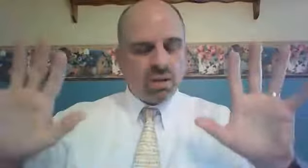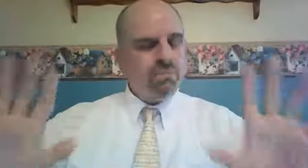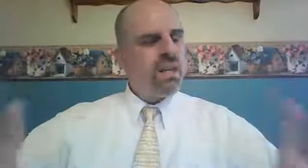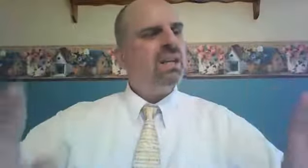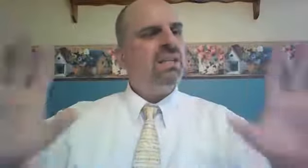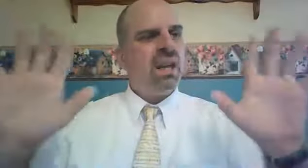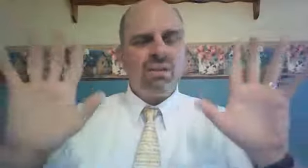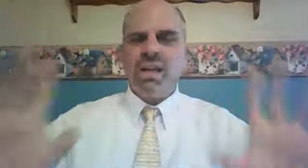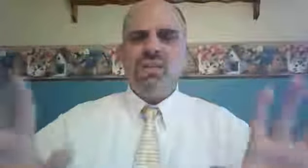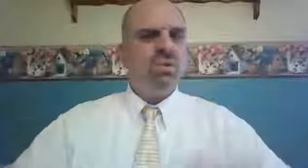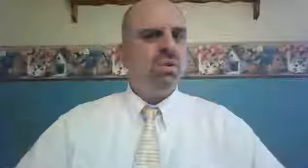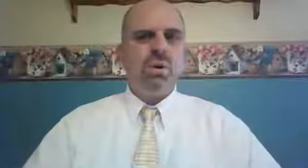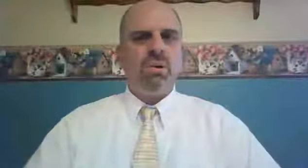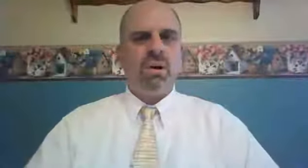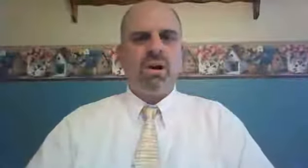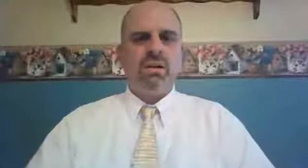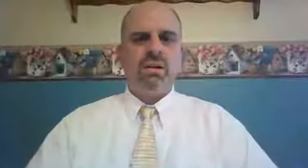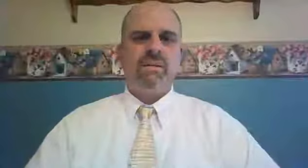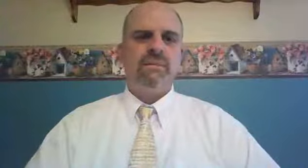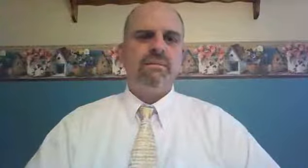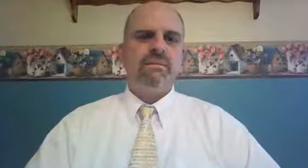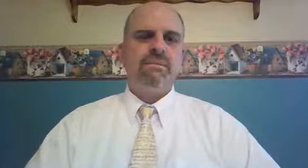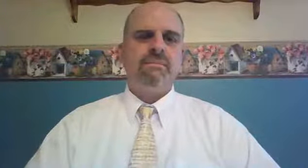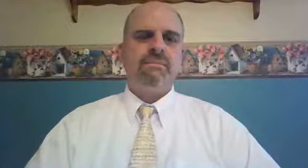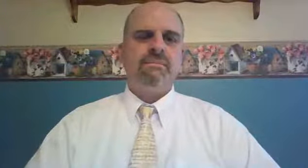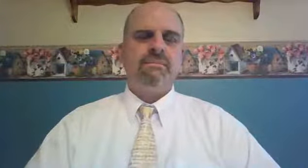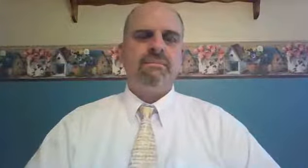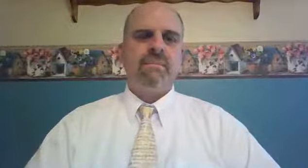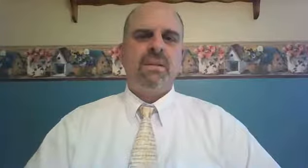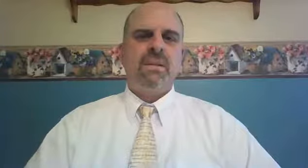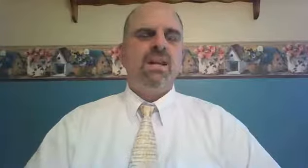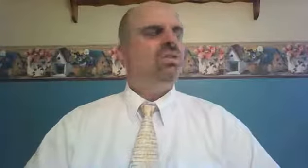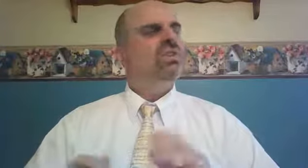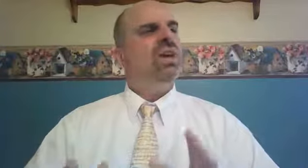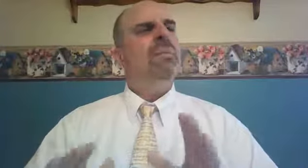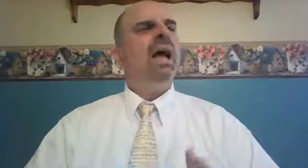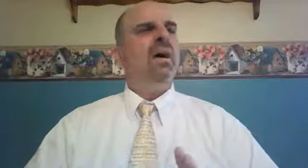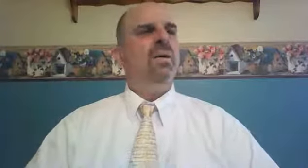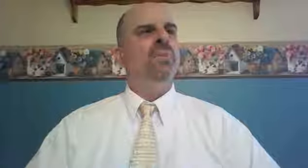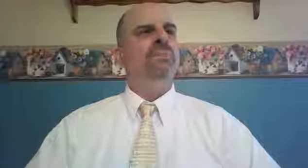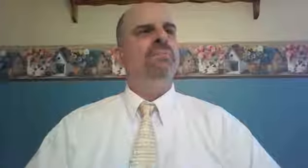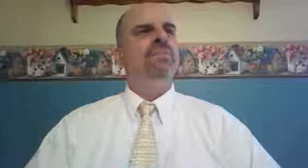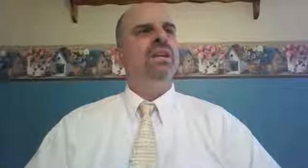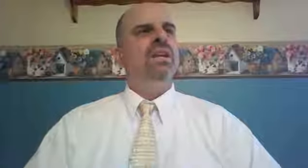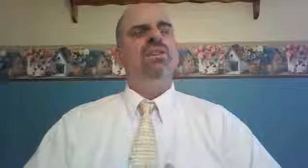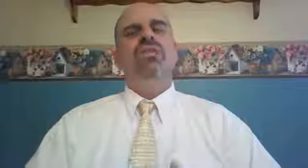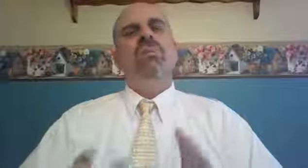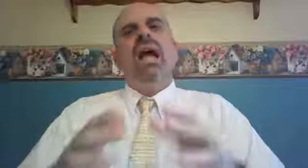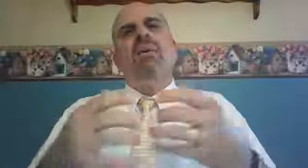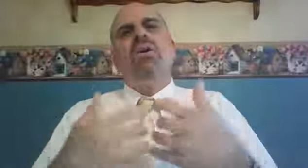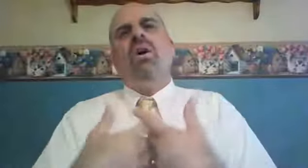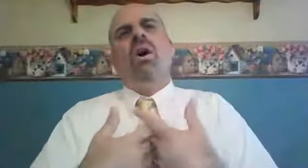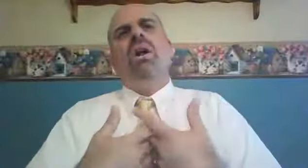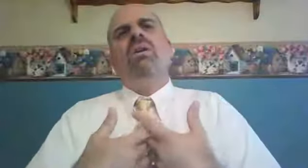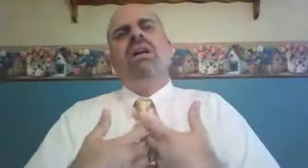committed till death do her part. See, somehow, somehow in all of